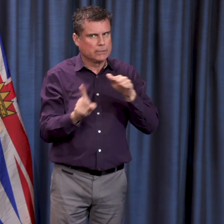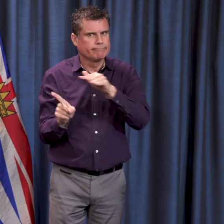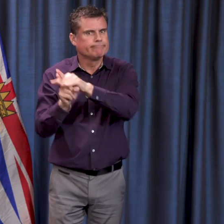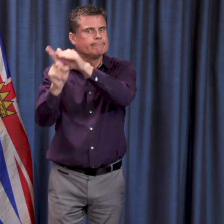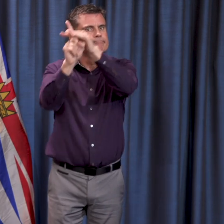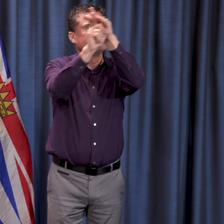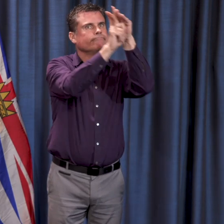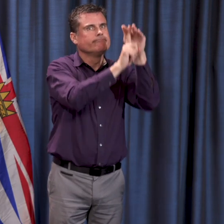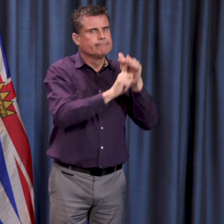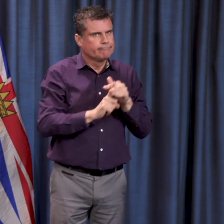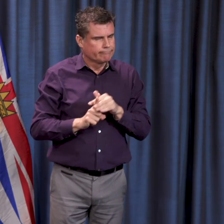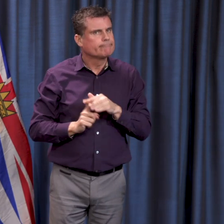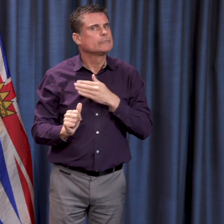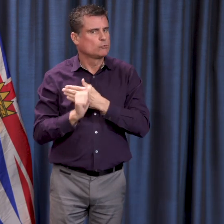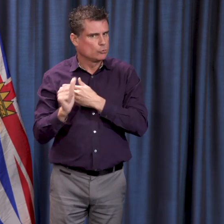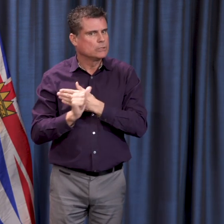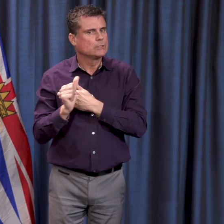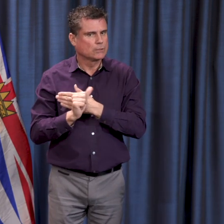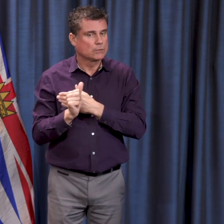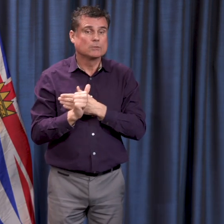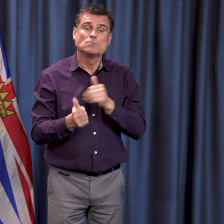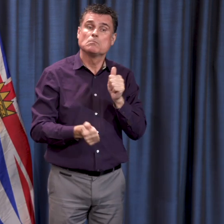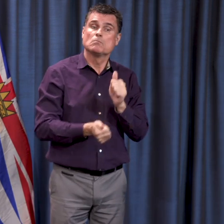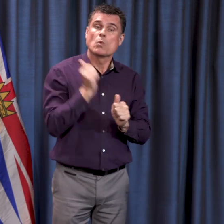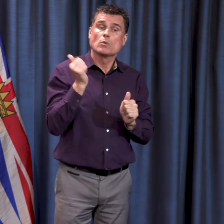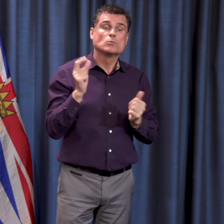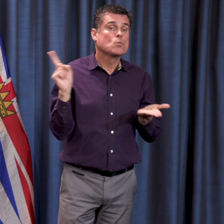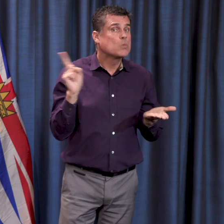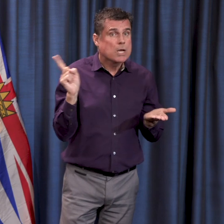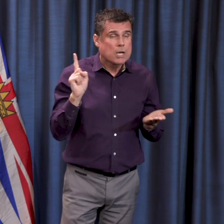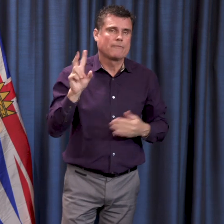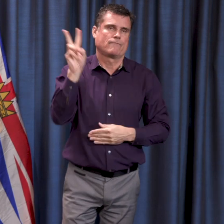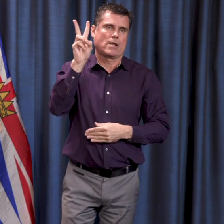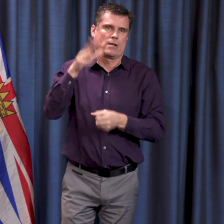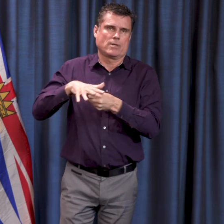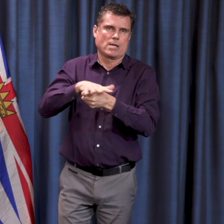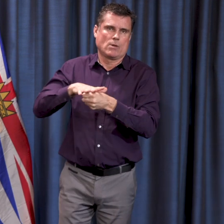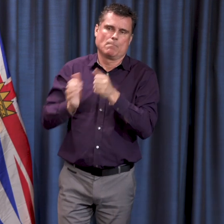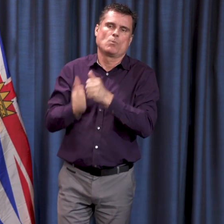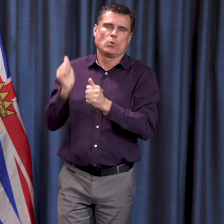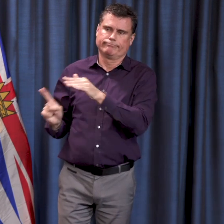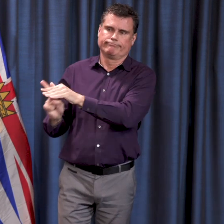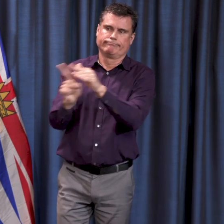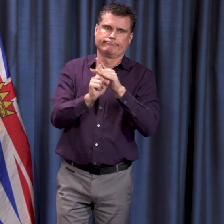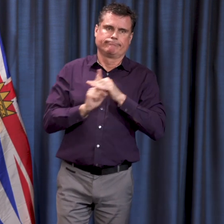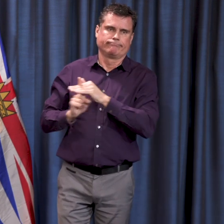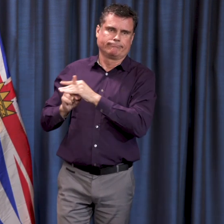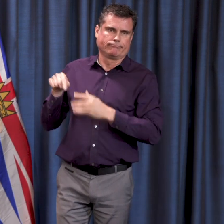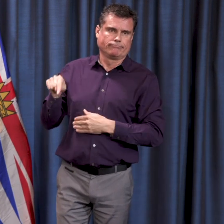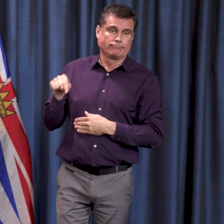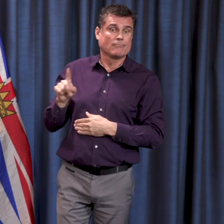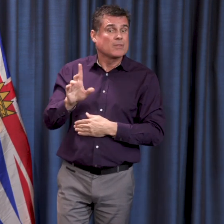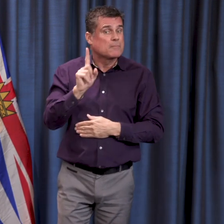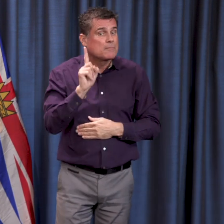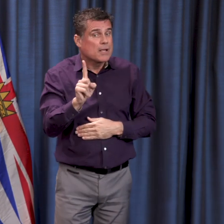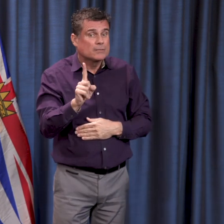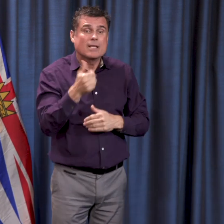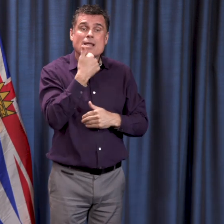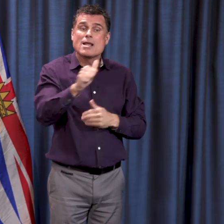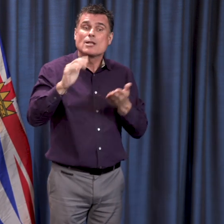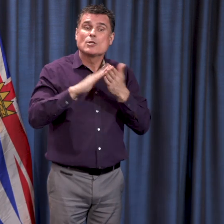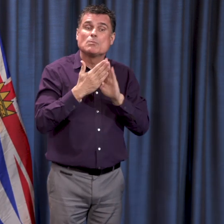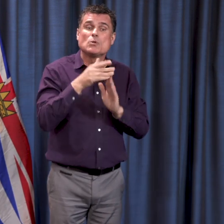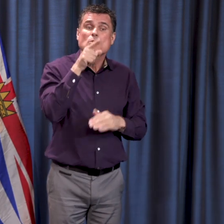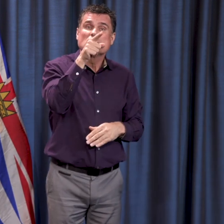of our cases are in the lower mainland, but no community in this province is immune. And we know